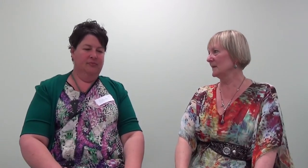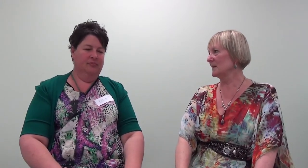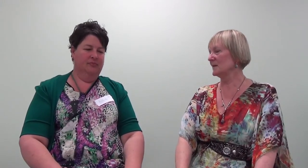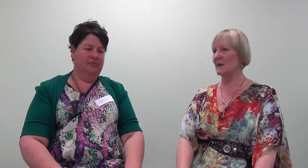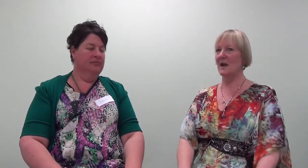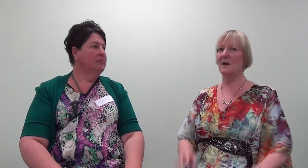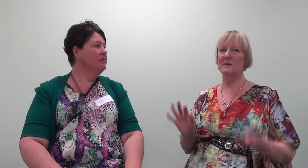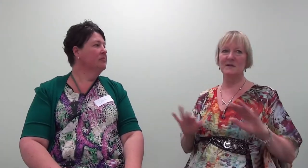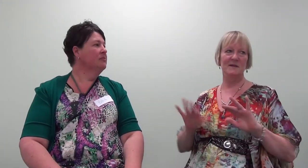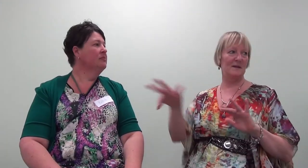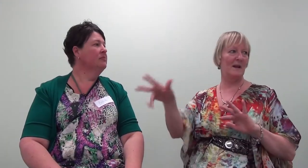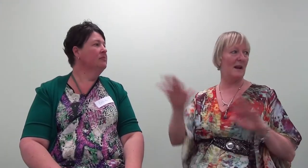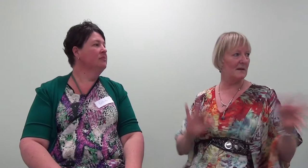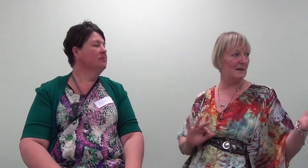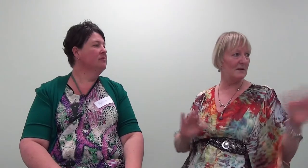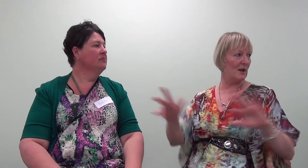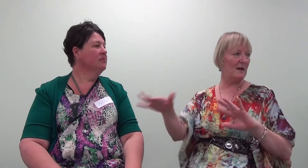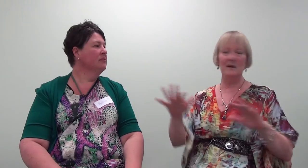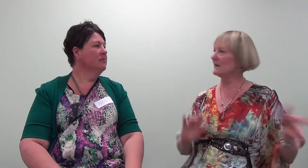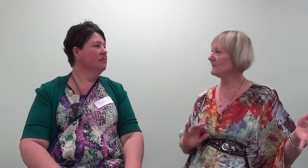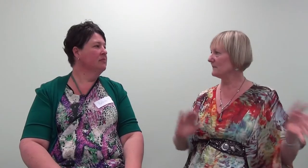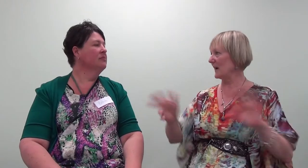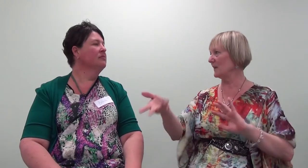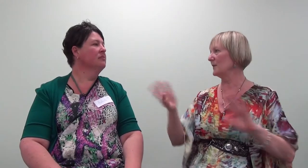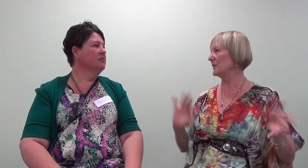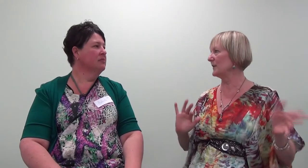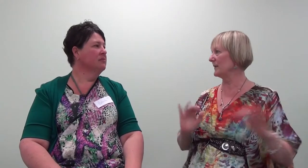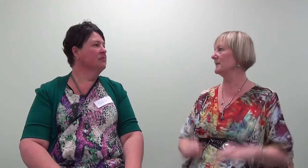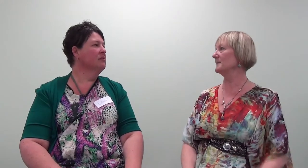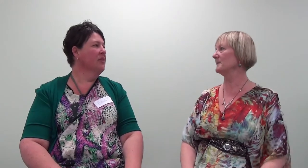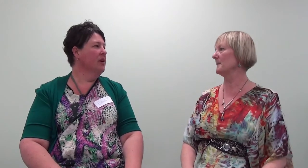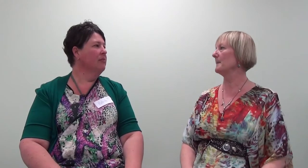See how I'm just connecting it gently, back and forth? Yep.